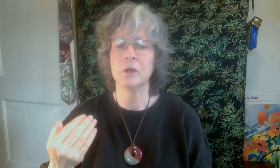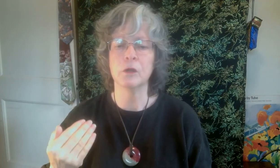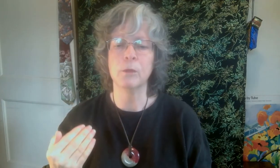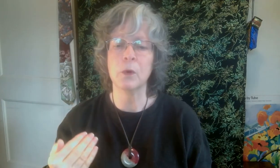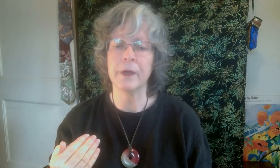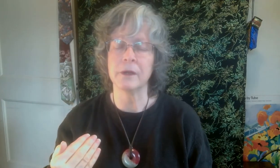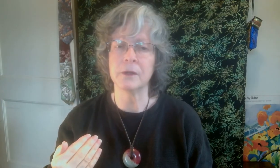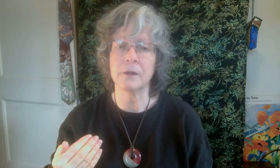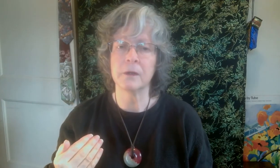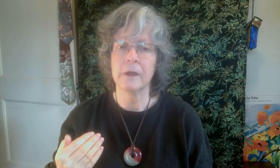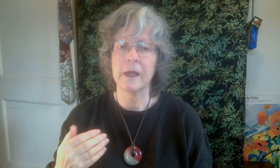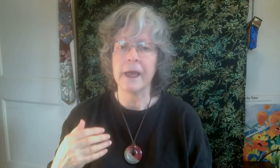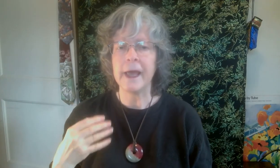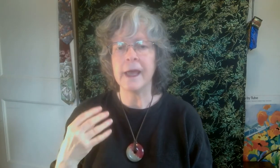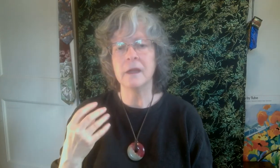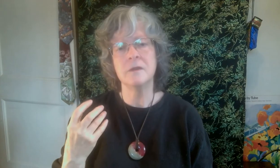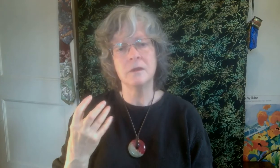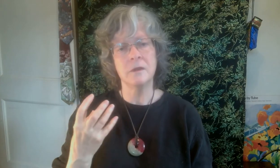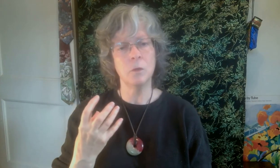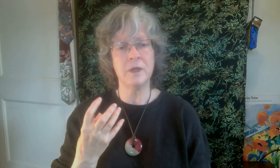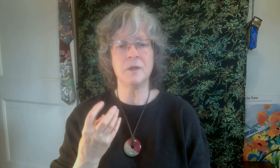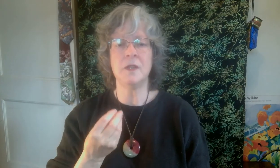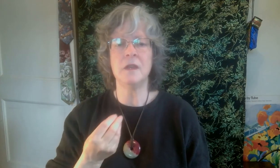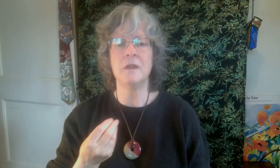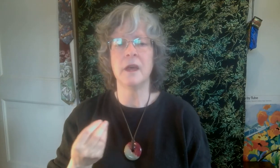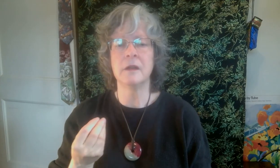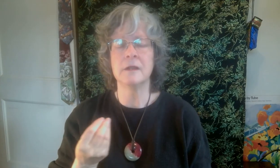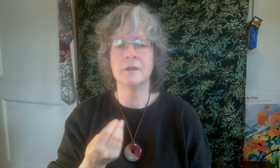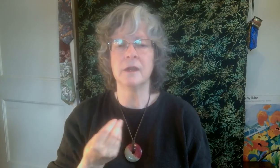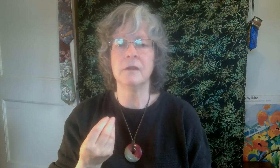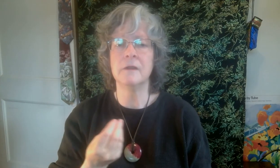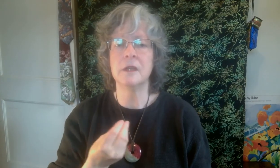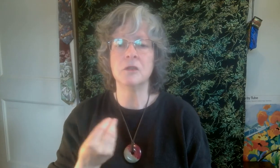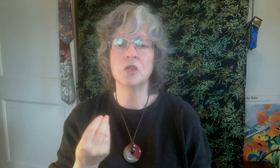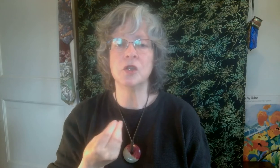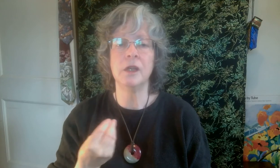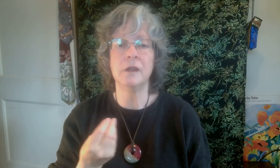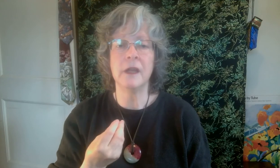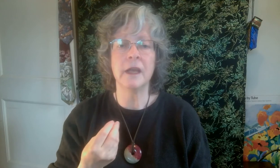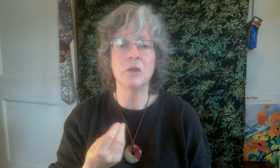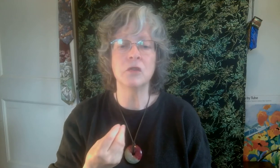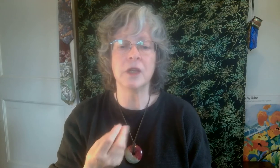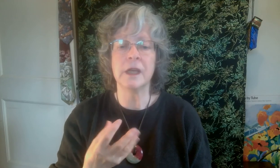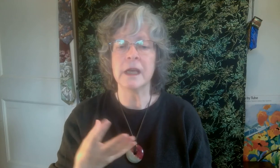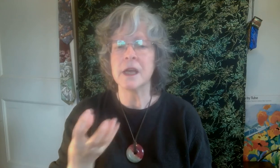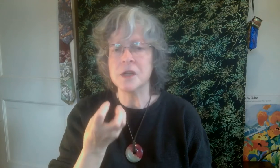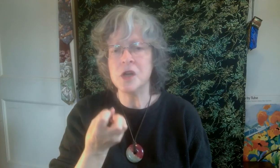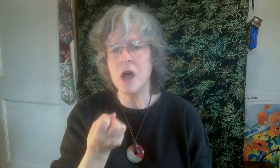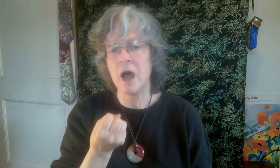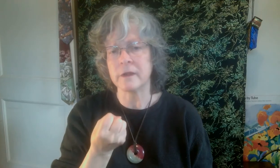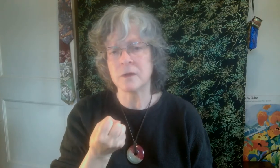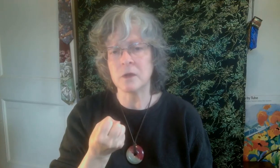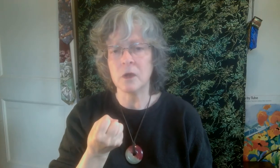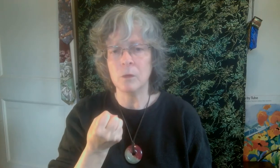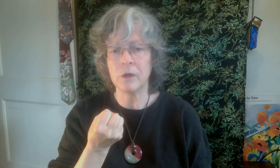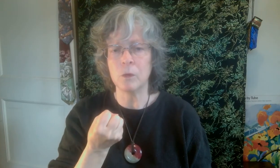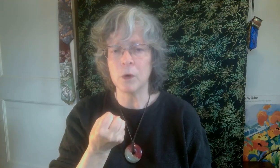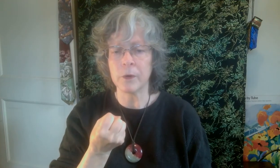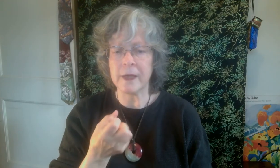point. And we see that it's said that the qi, the energy, knots with worry. It